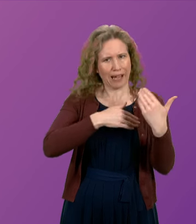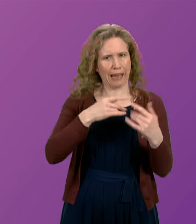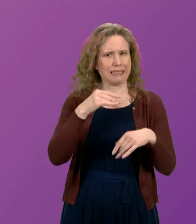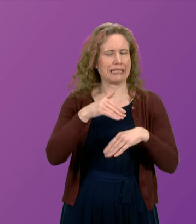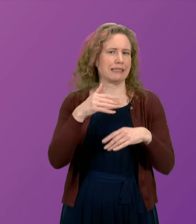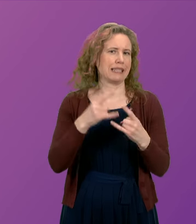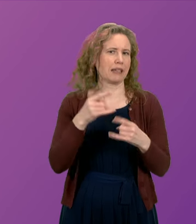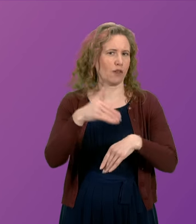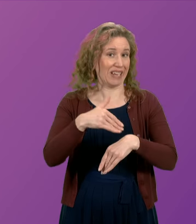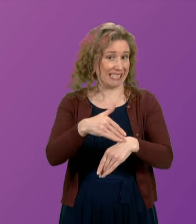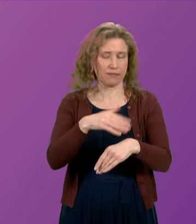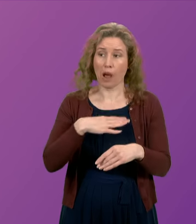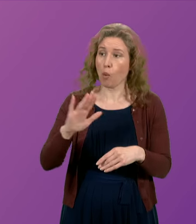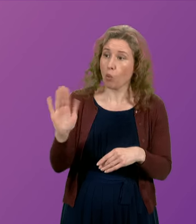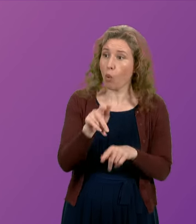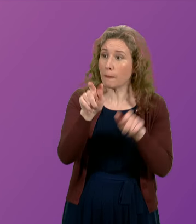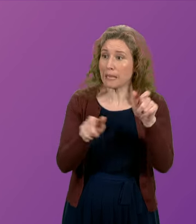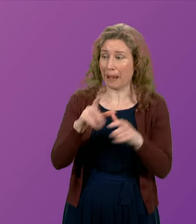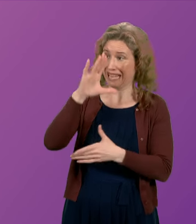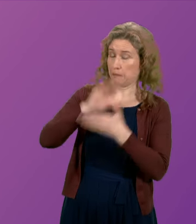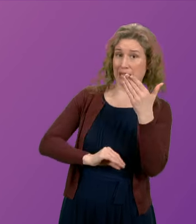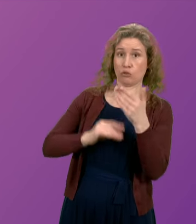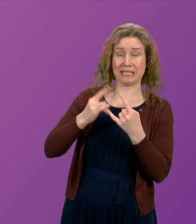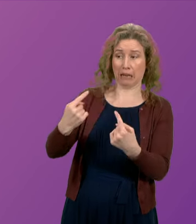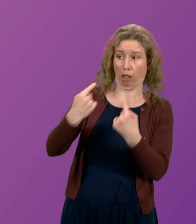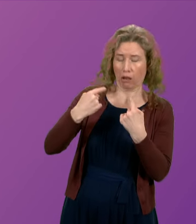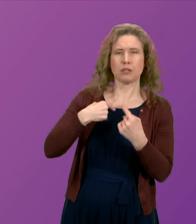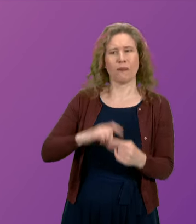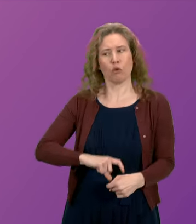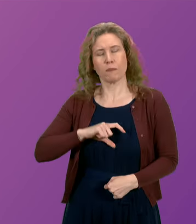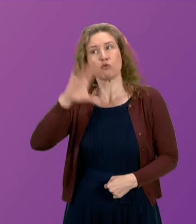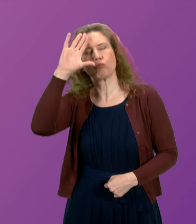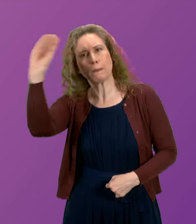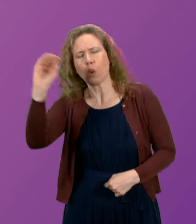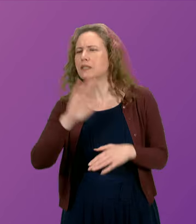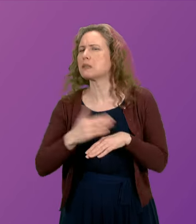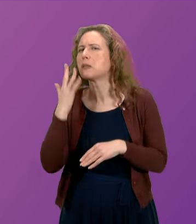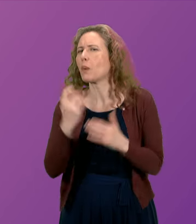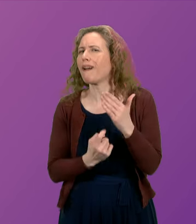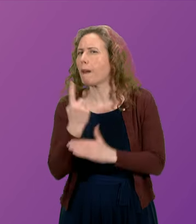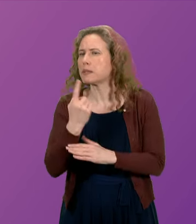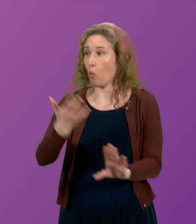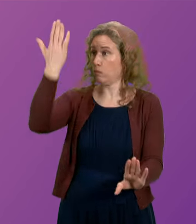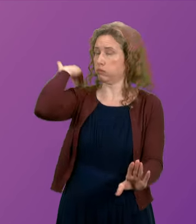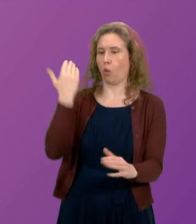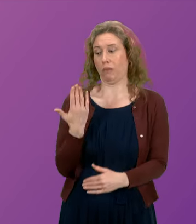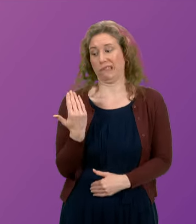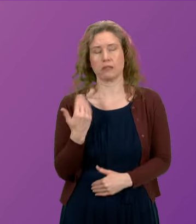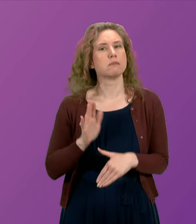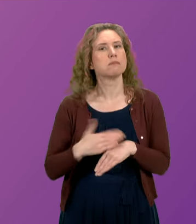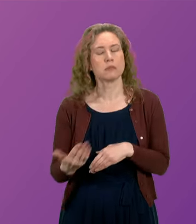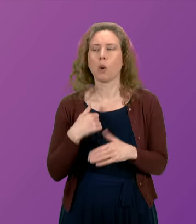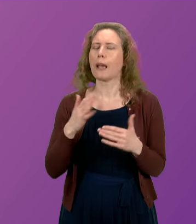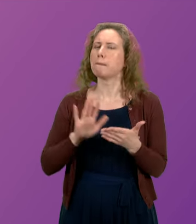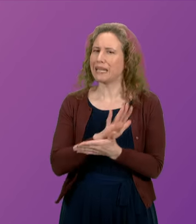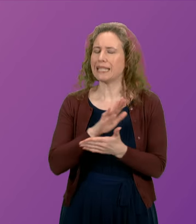I want all victims to have the confidence to report sexual crimes no matter when they happened. Therefore I'm pleased that Police Scotland has